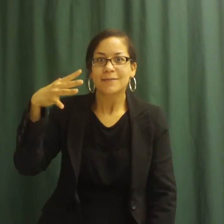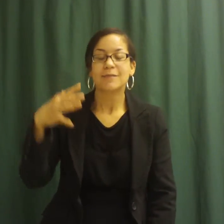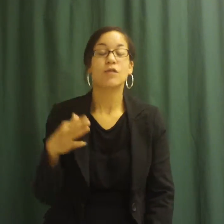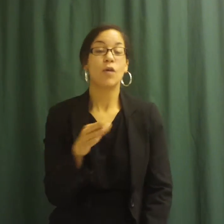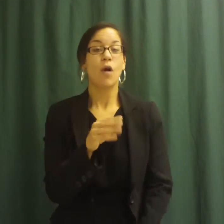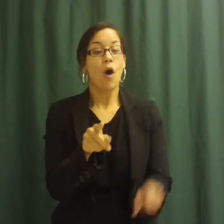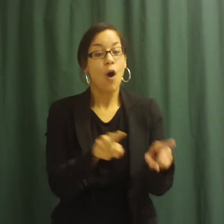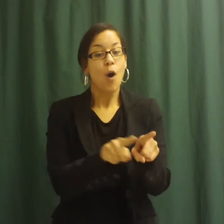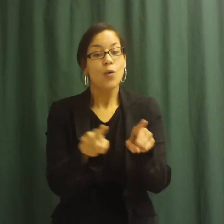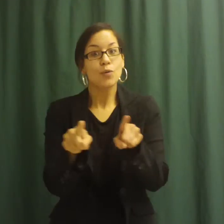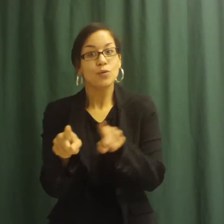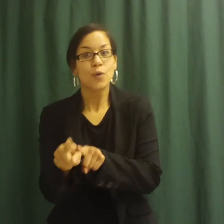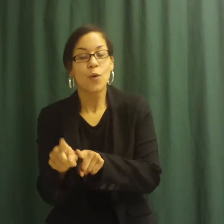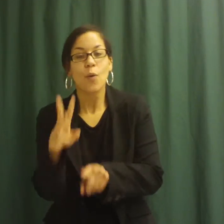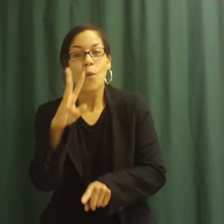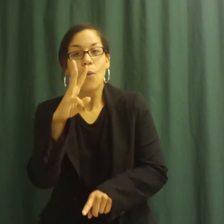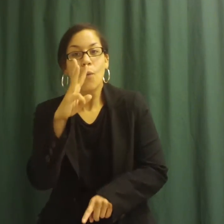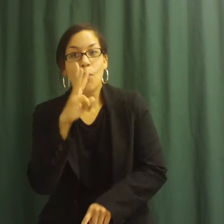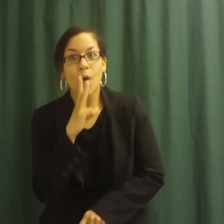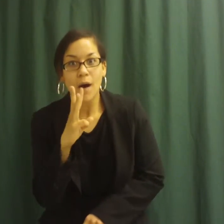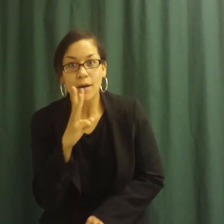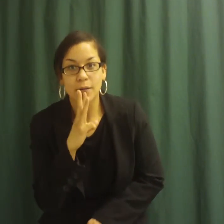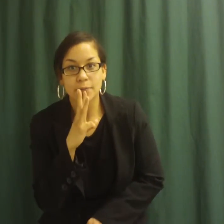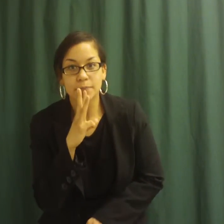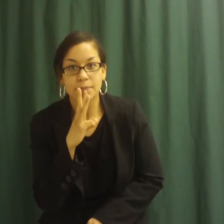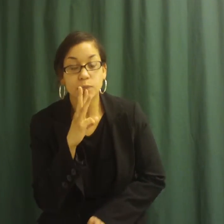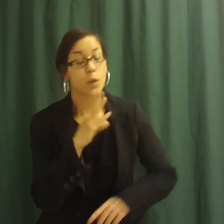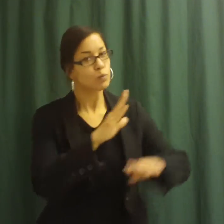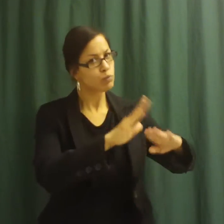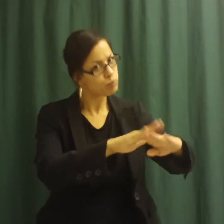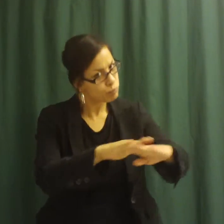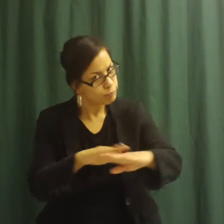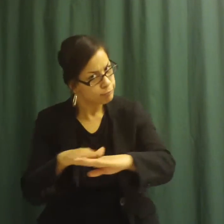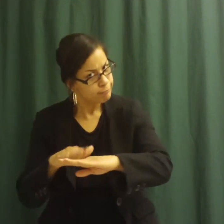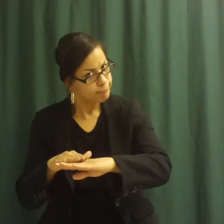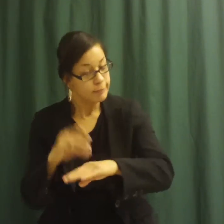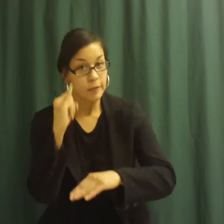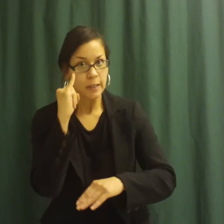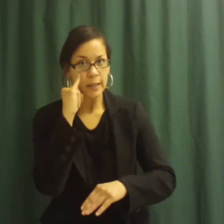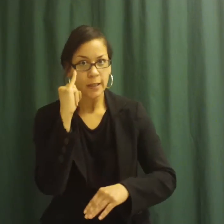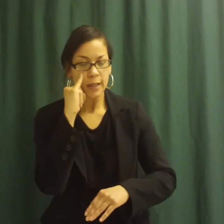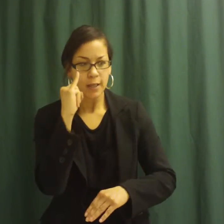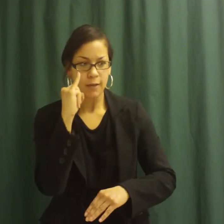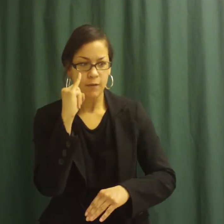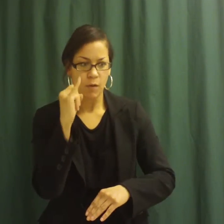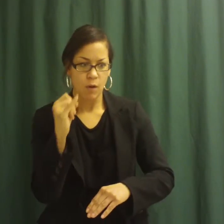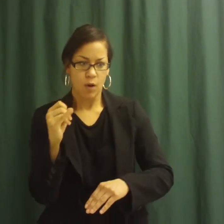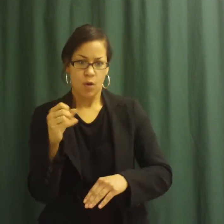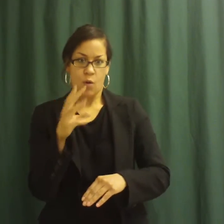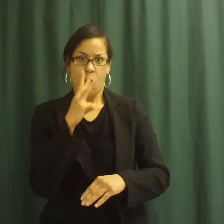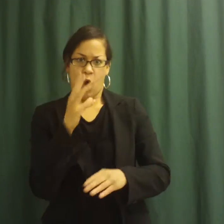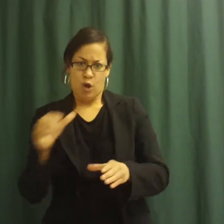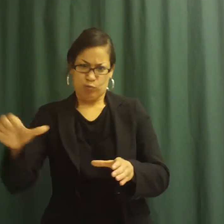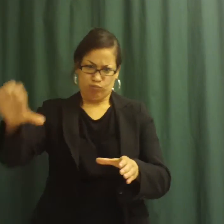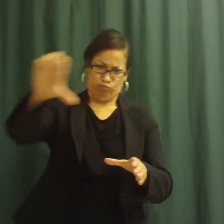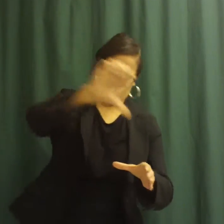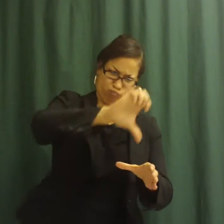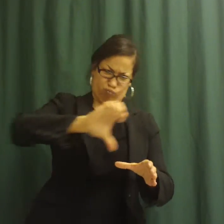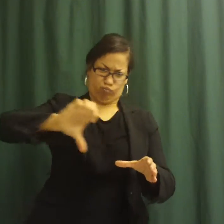but too much water is as bad for them as too little. Pots have holes